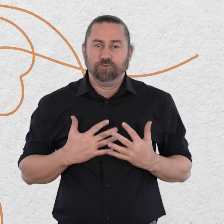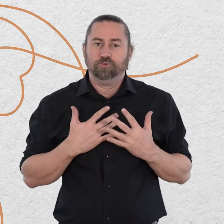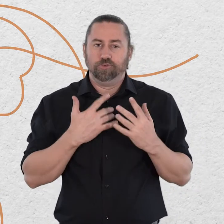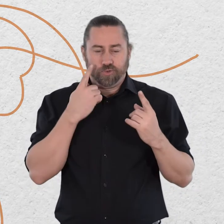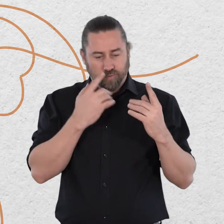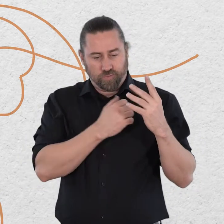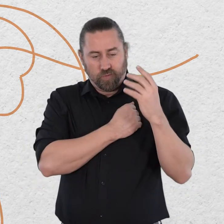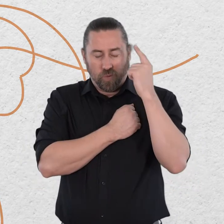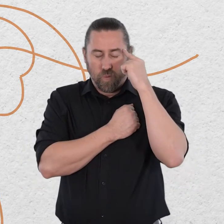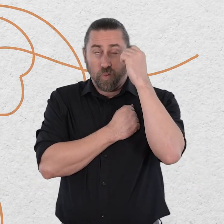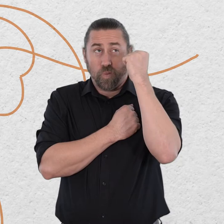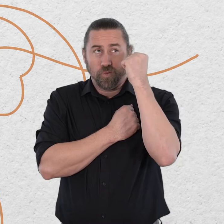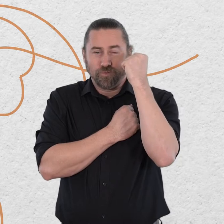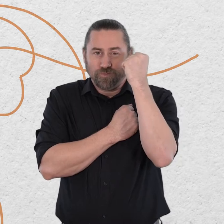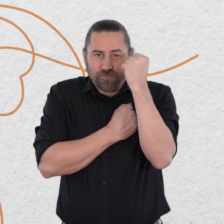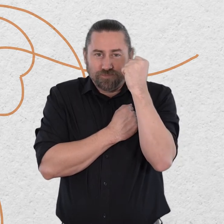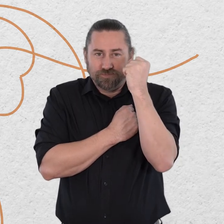may i be a good friend to you